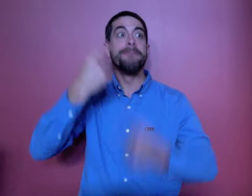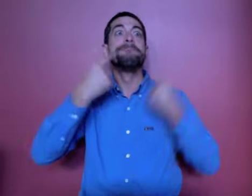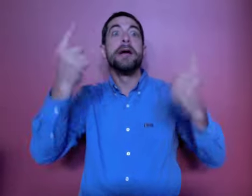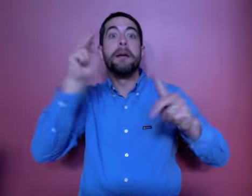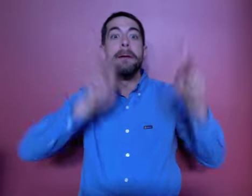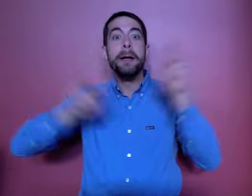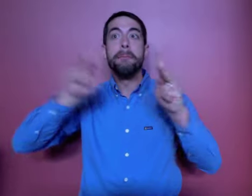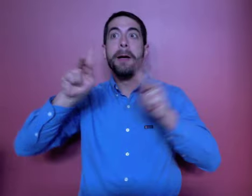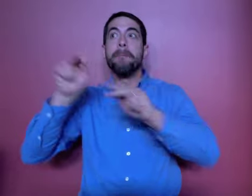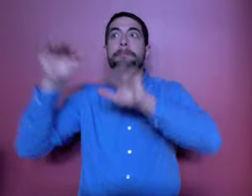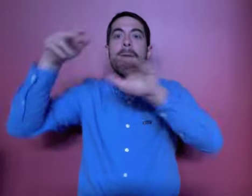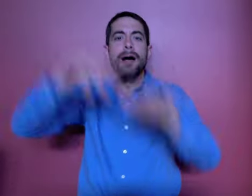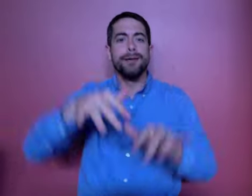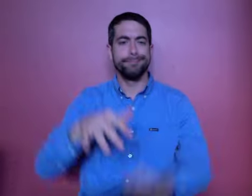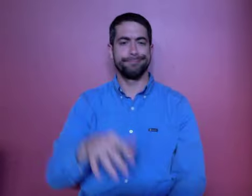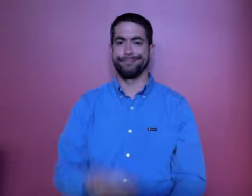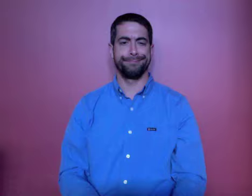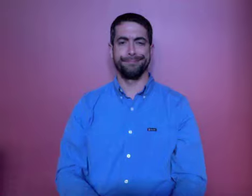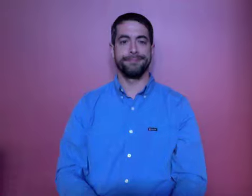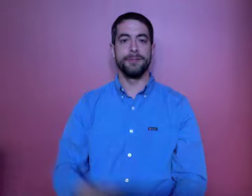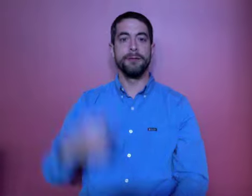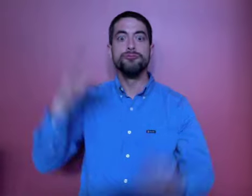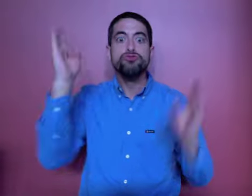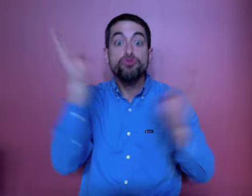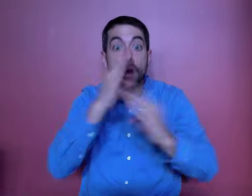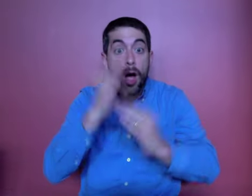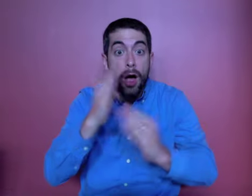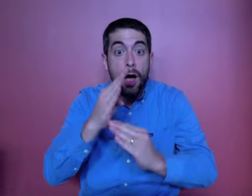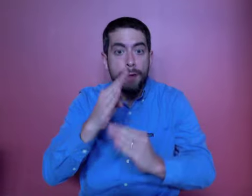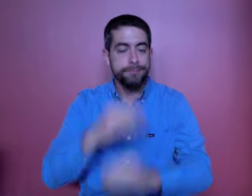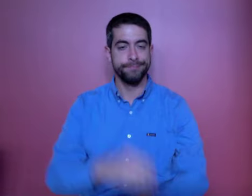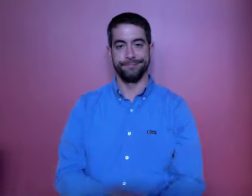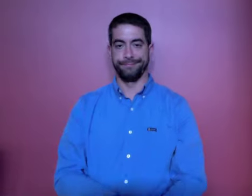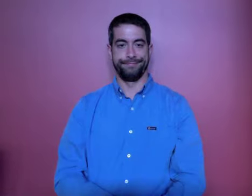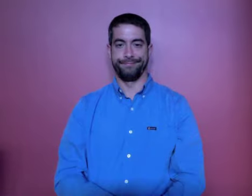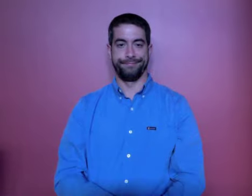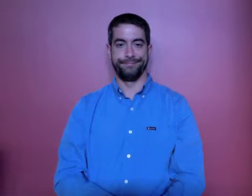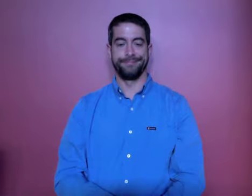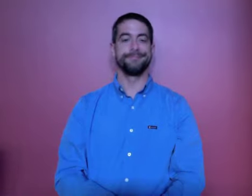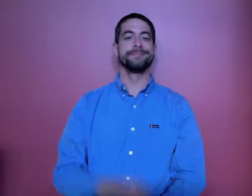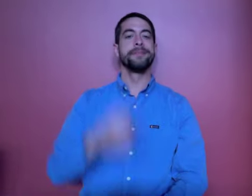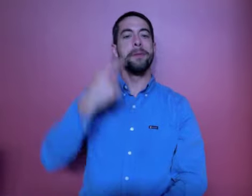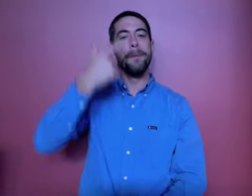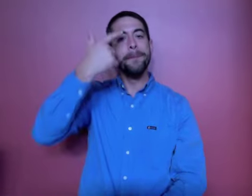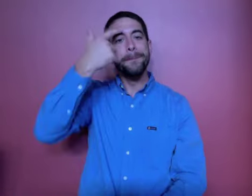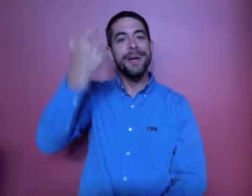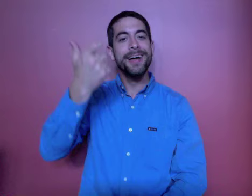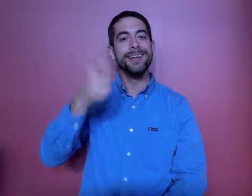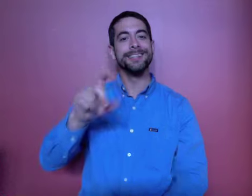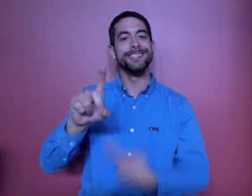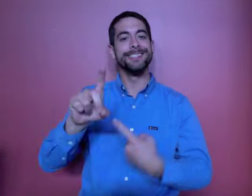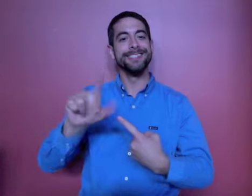sighting or some crime spree but rather for disability awareness